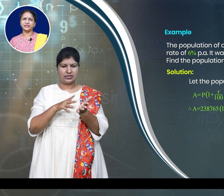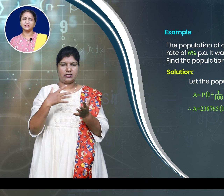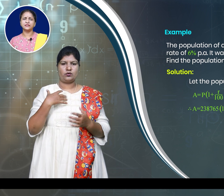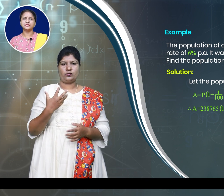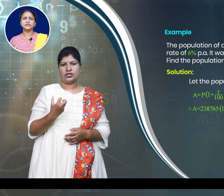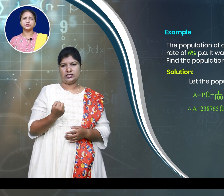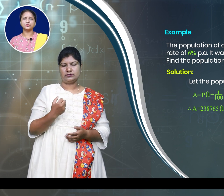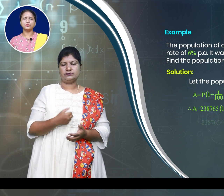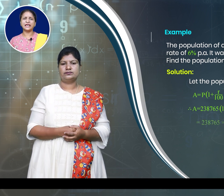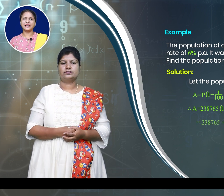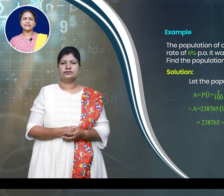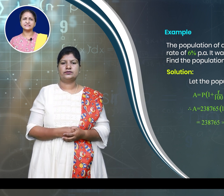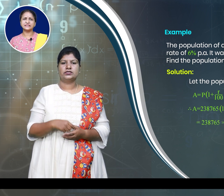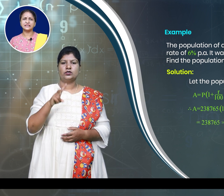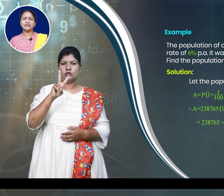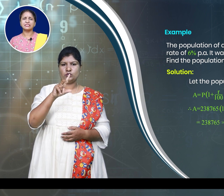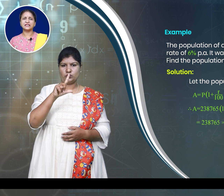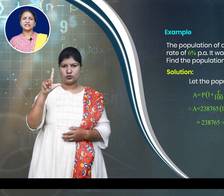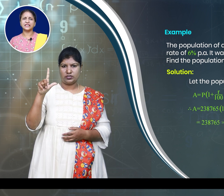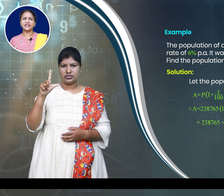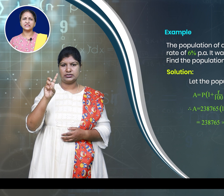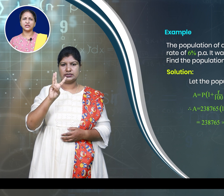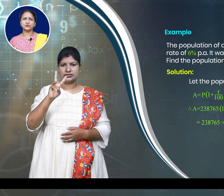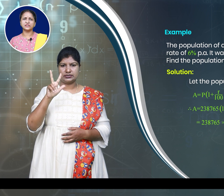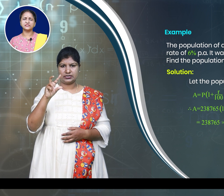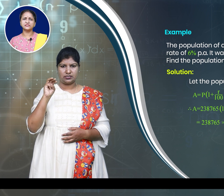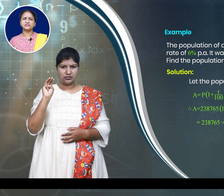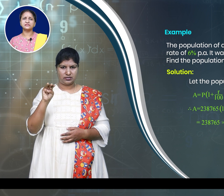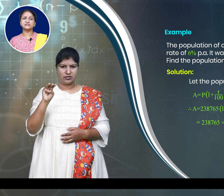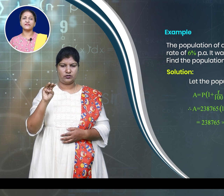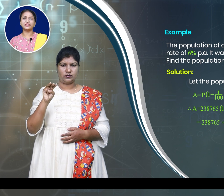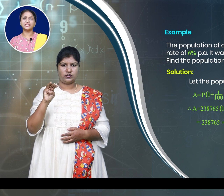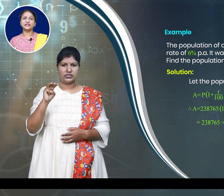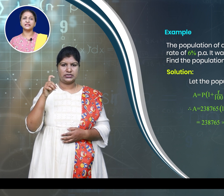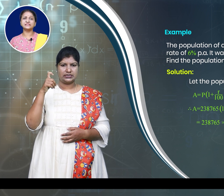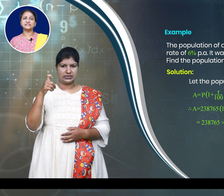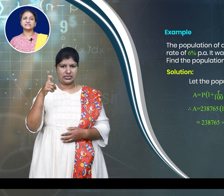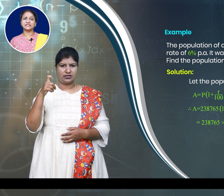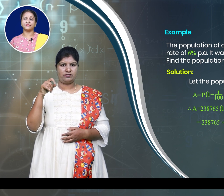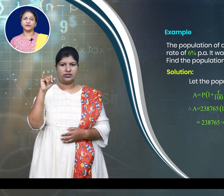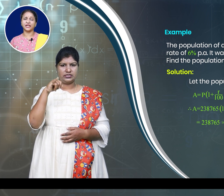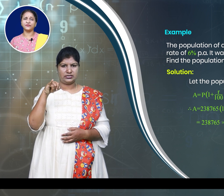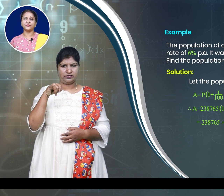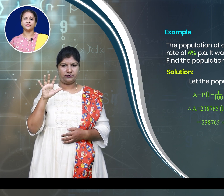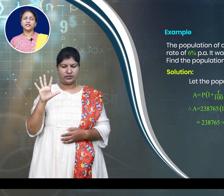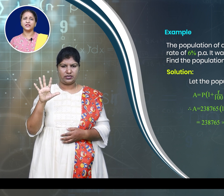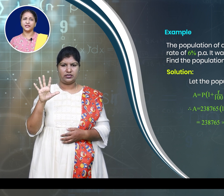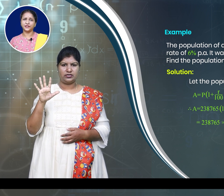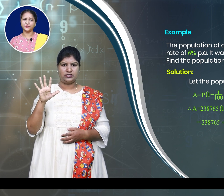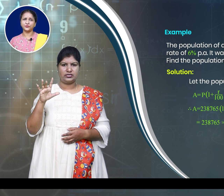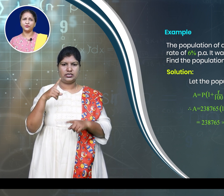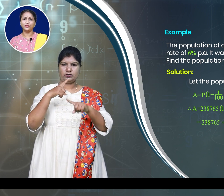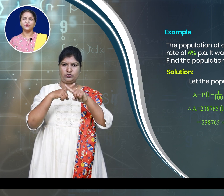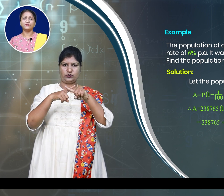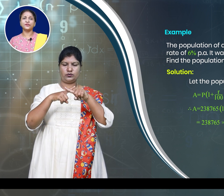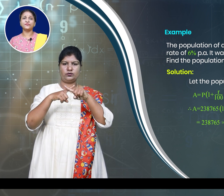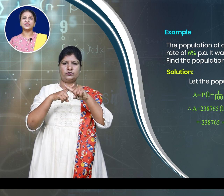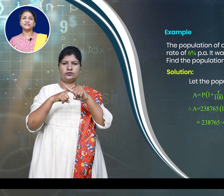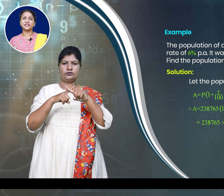2,38,765 into 53